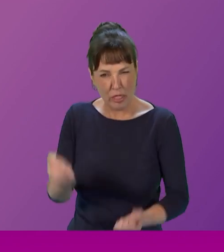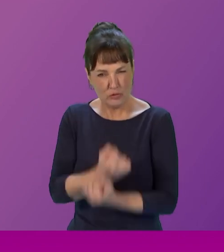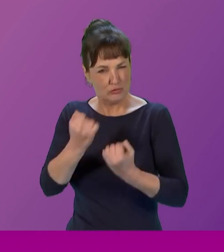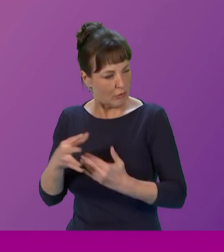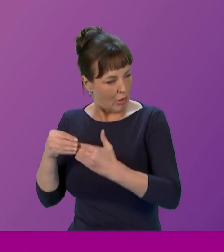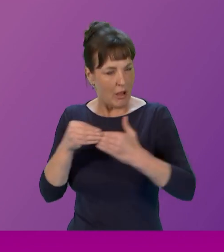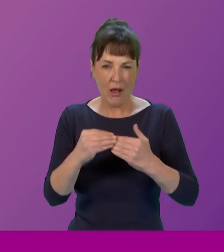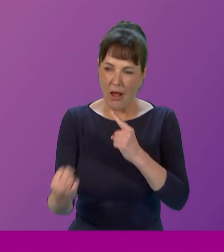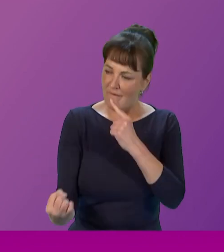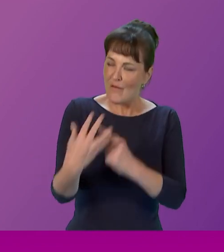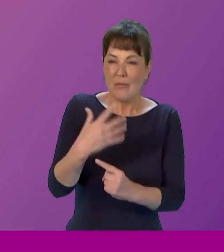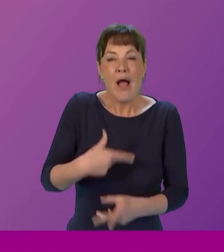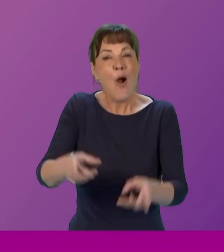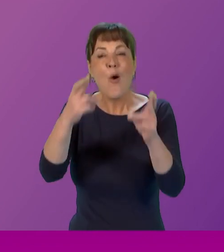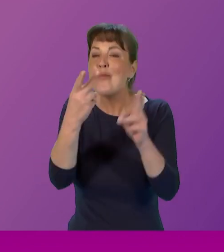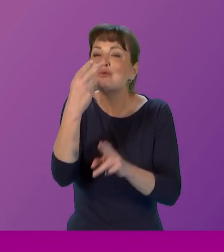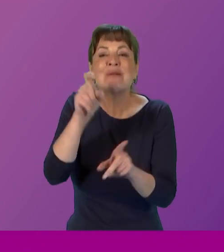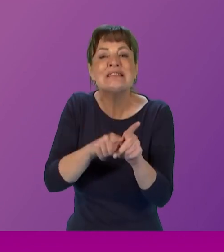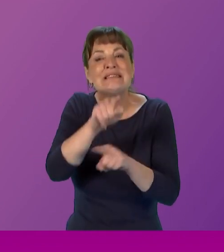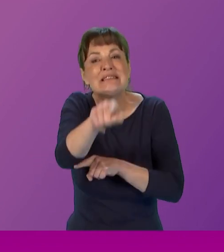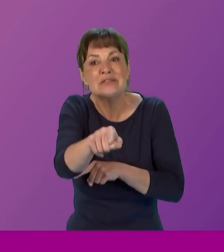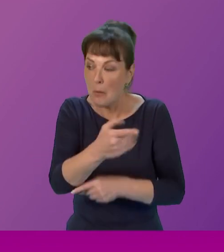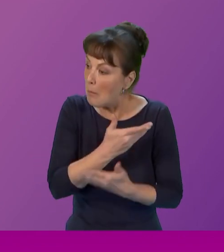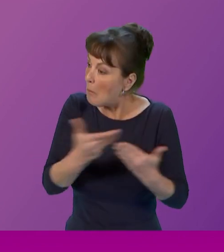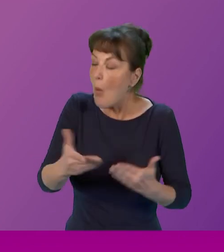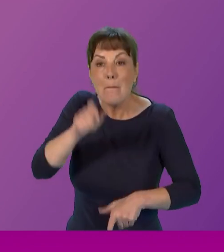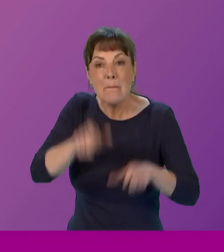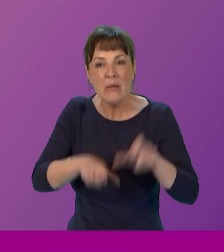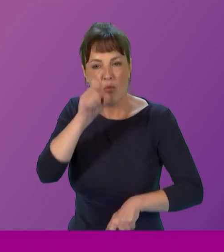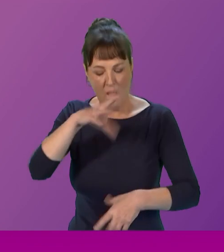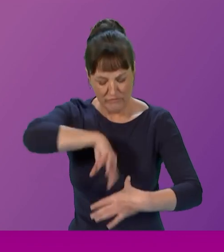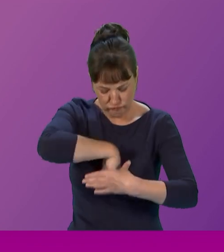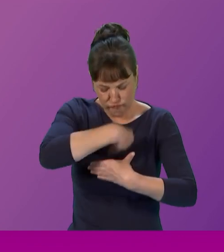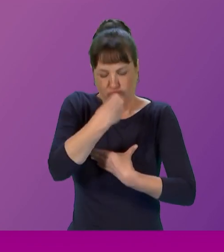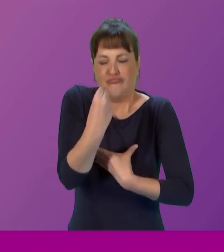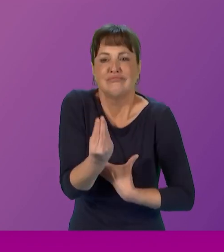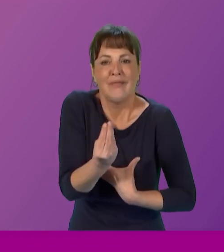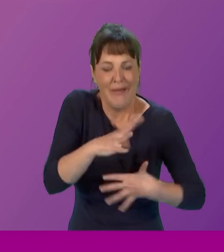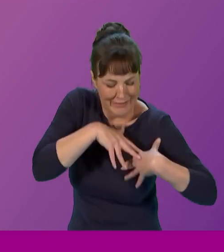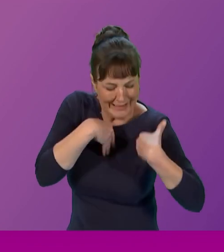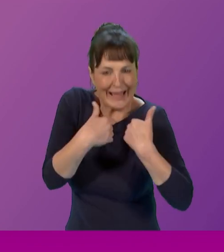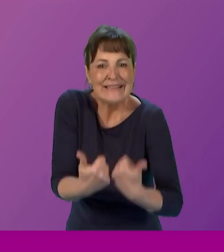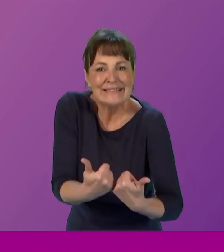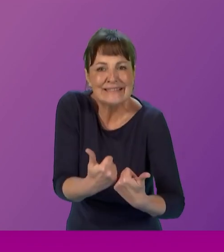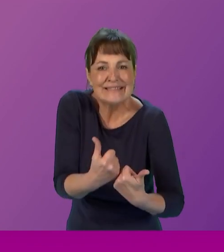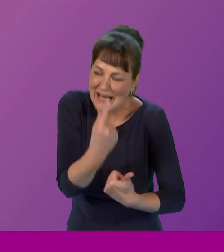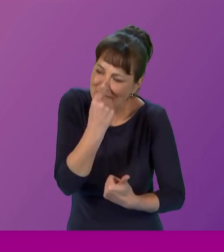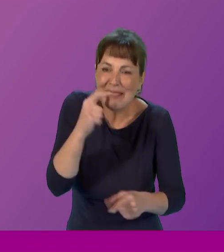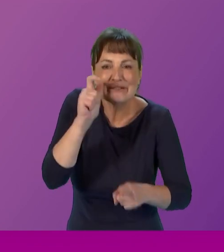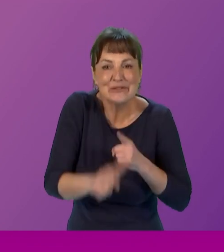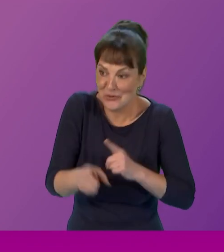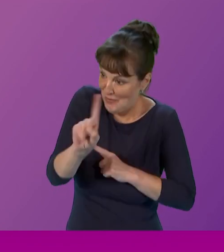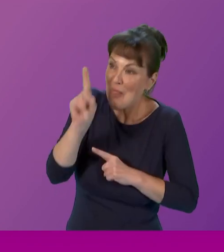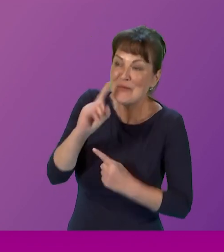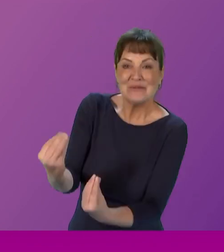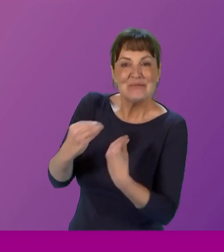I hope that in 20 years more people will have the resilience kindness and devotion that these women have taught me as a young woman